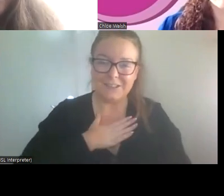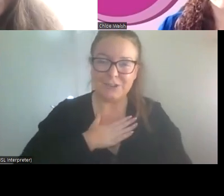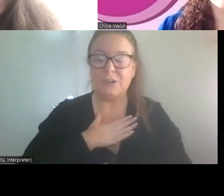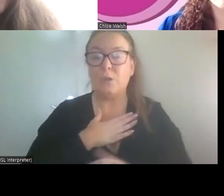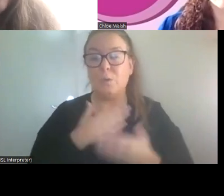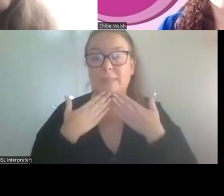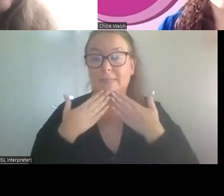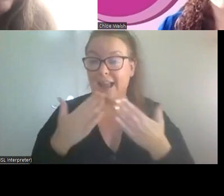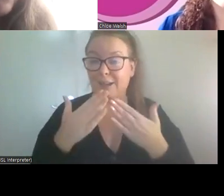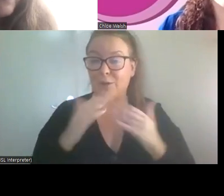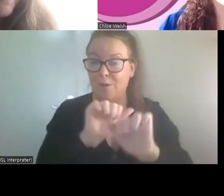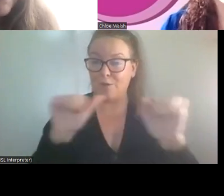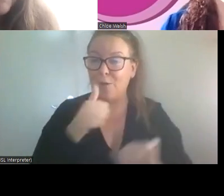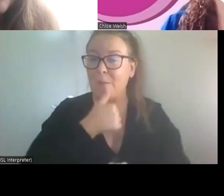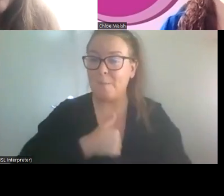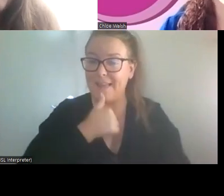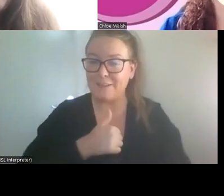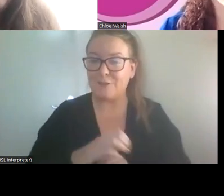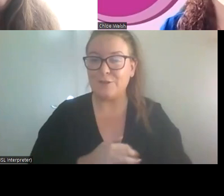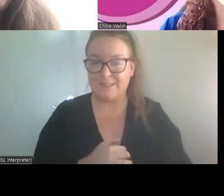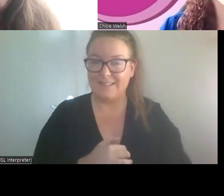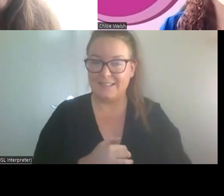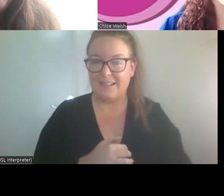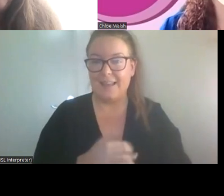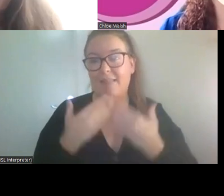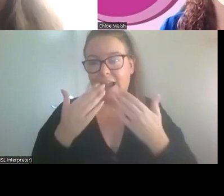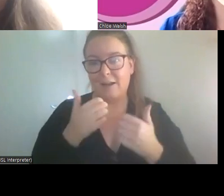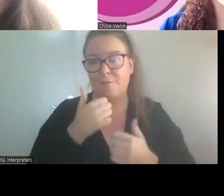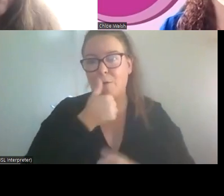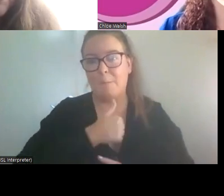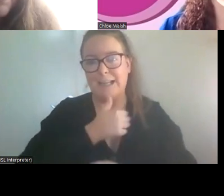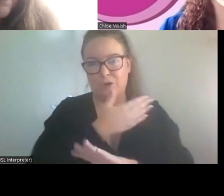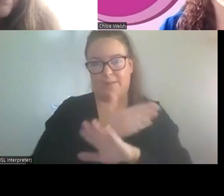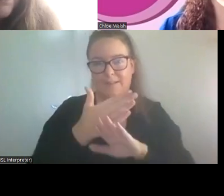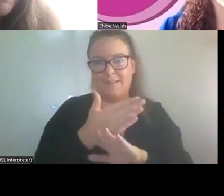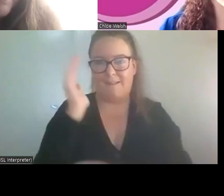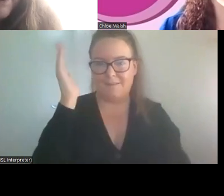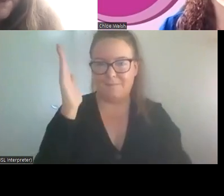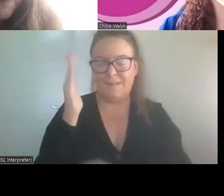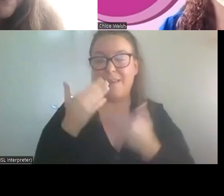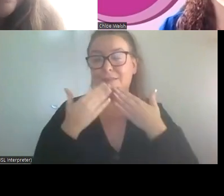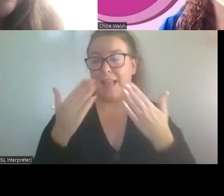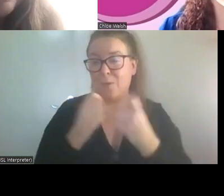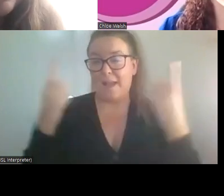so thank you for your patience. Thank you for your patience at the start. Um, and just to say, thank you everybody for coming along today.